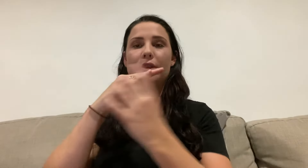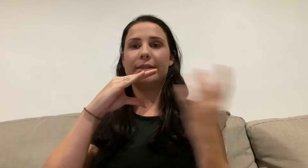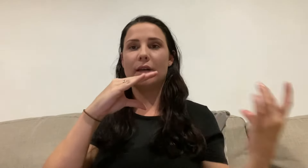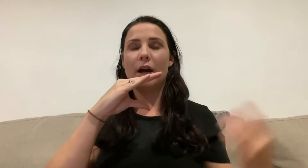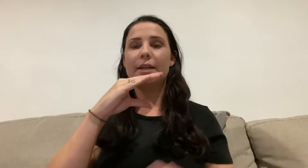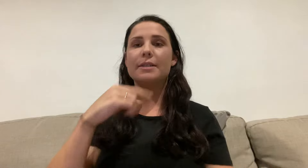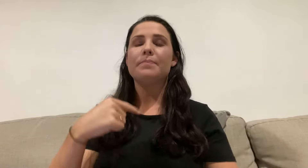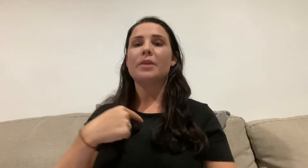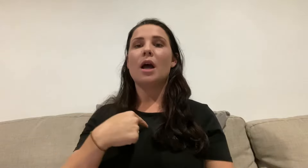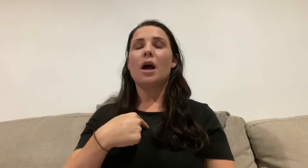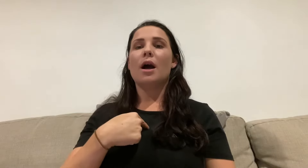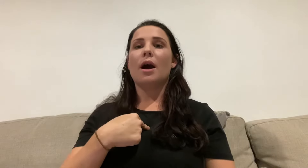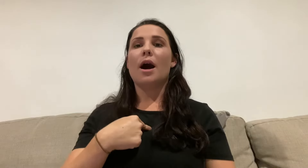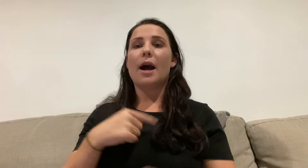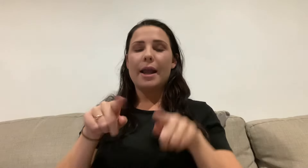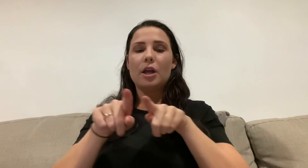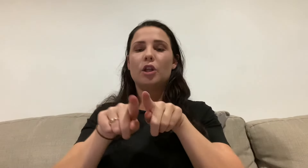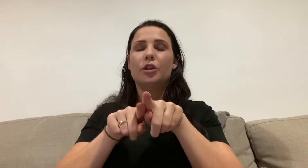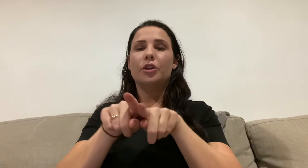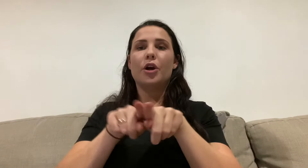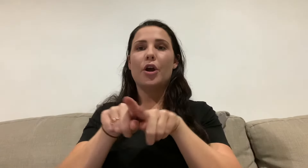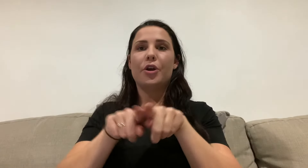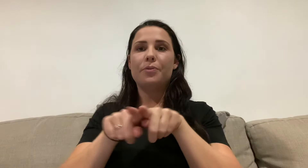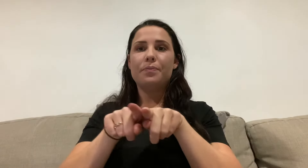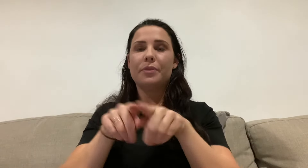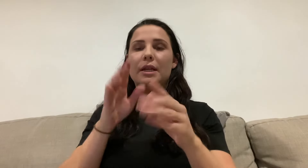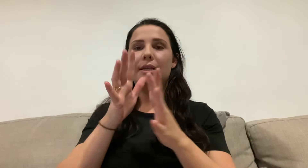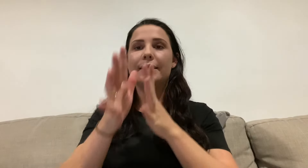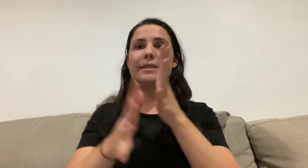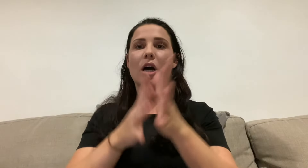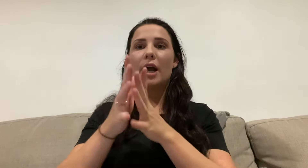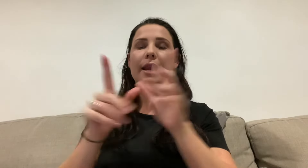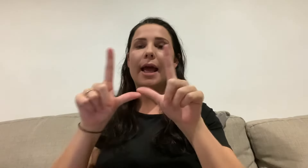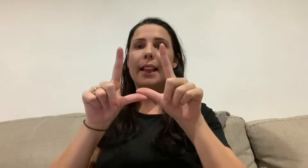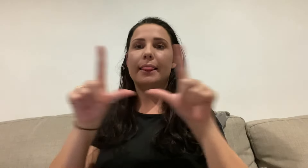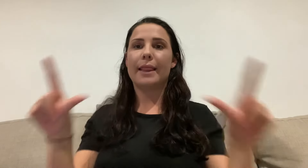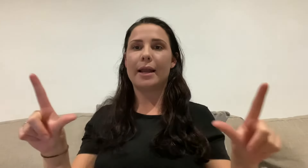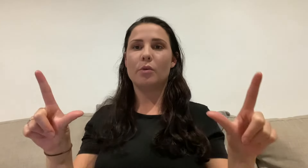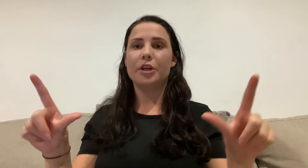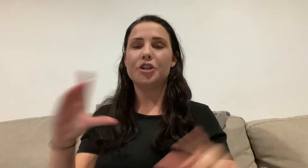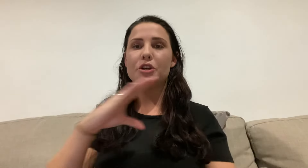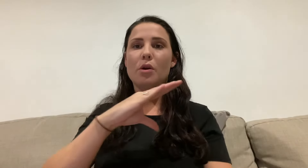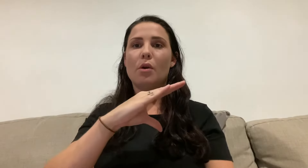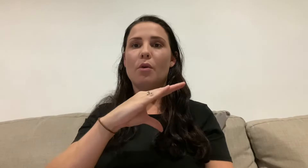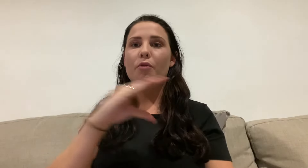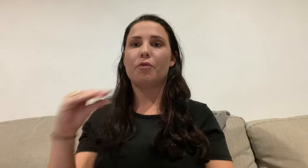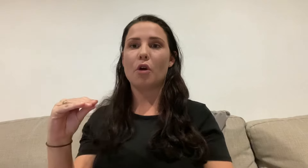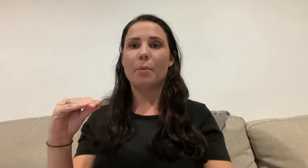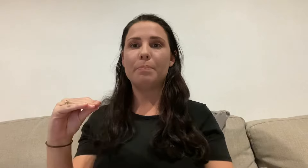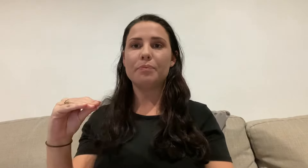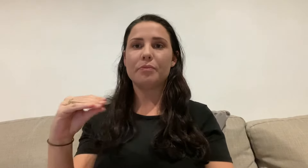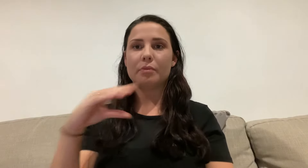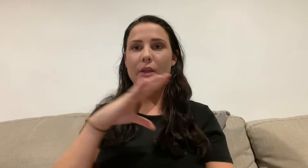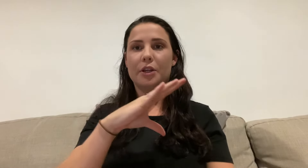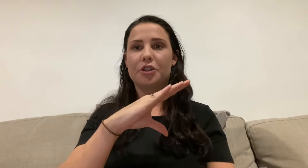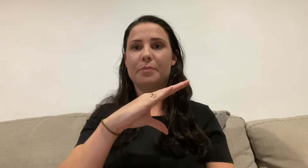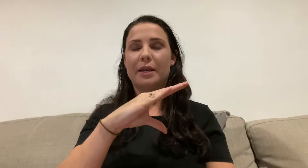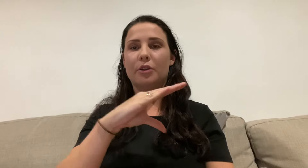the side, I learn sign language from, and you just make a little